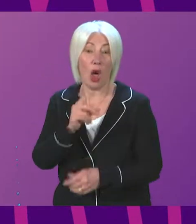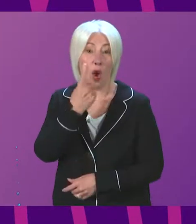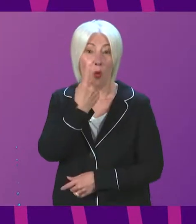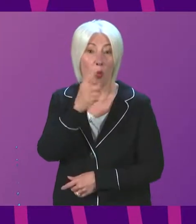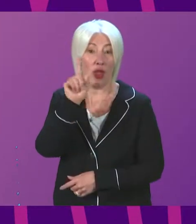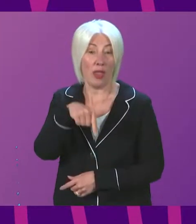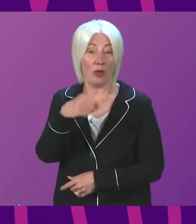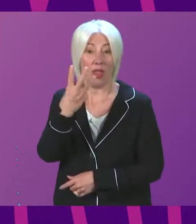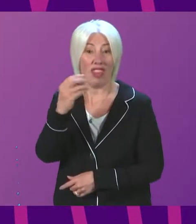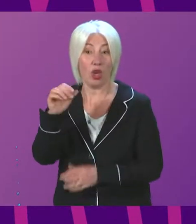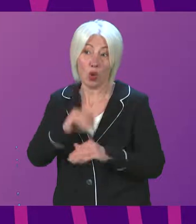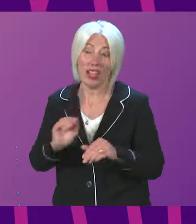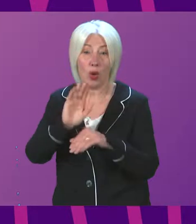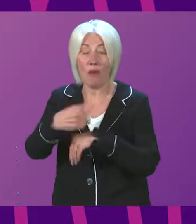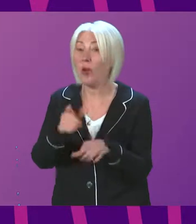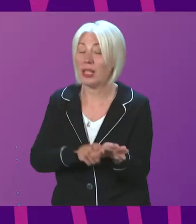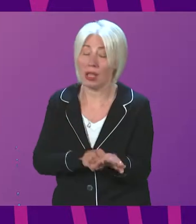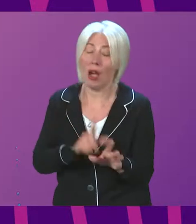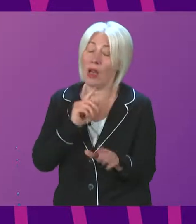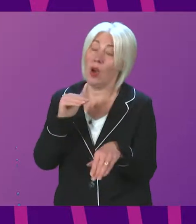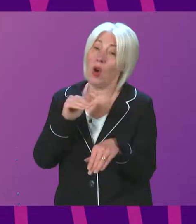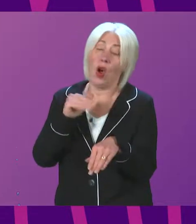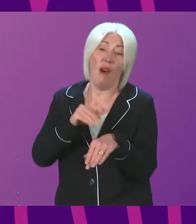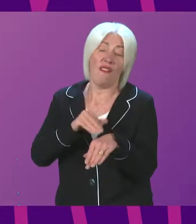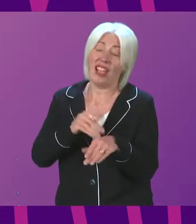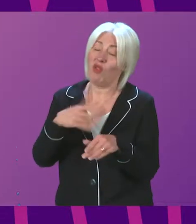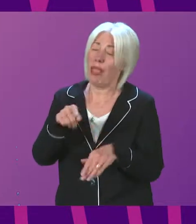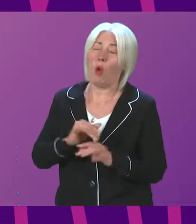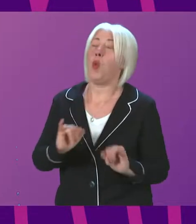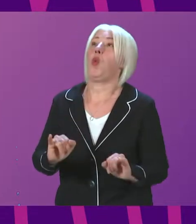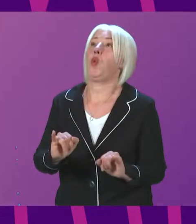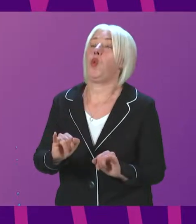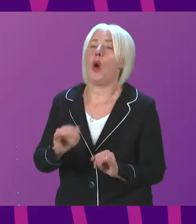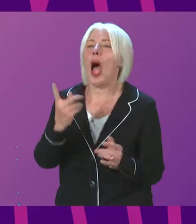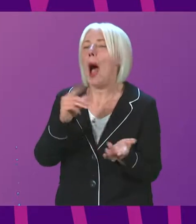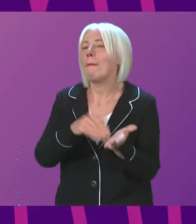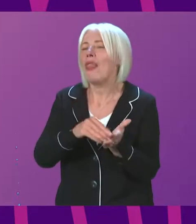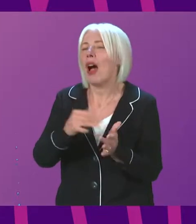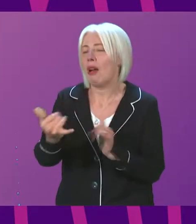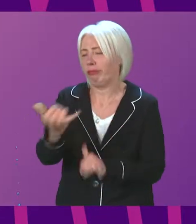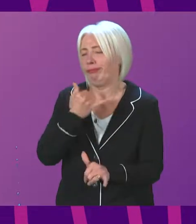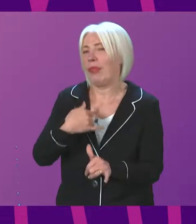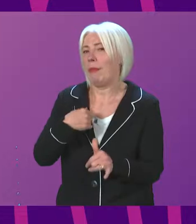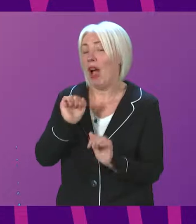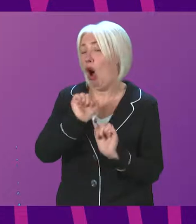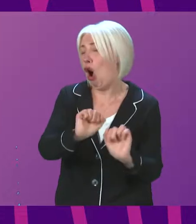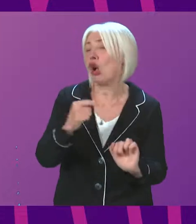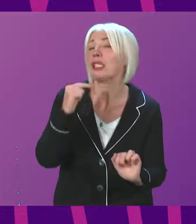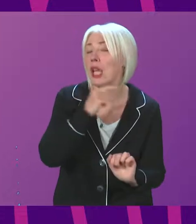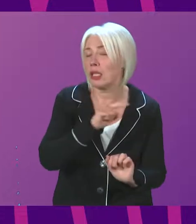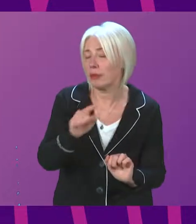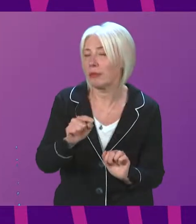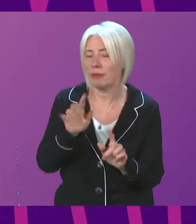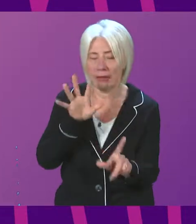These failures have consequences, and here is just one. A mother contacted me about her son. He was diagnosed with